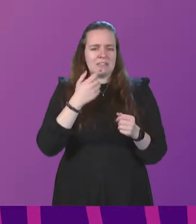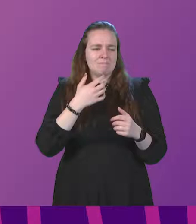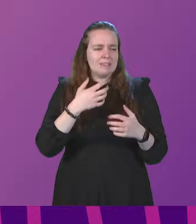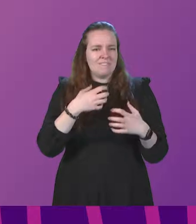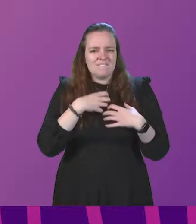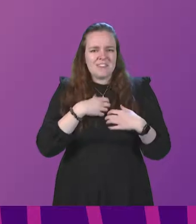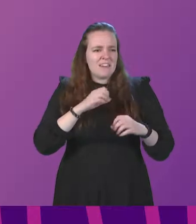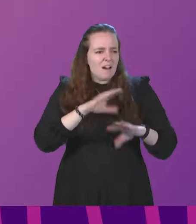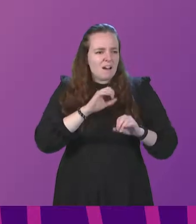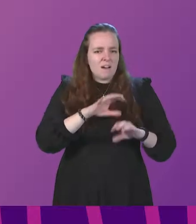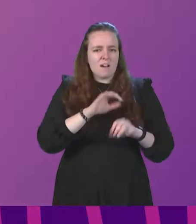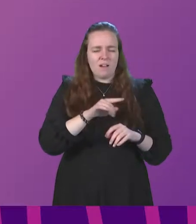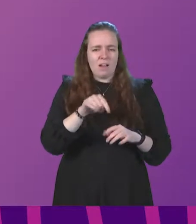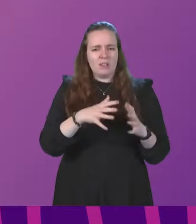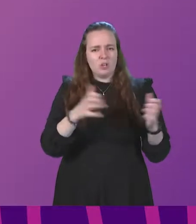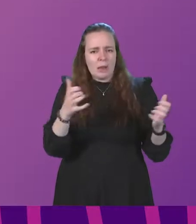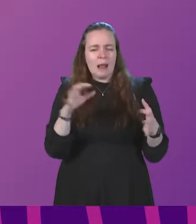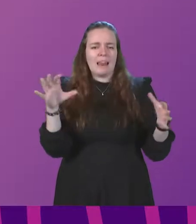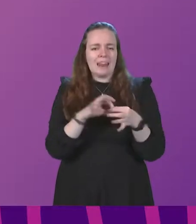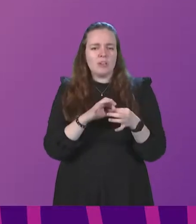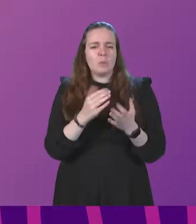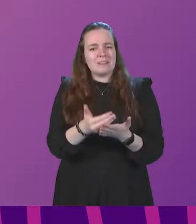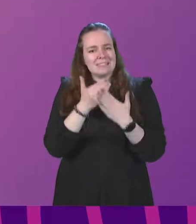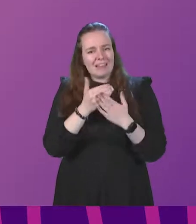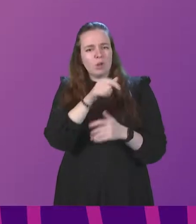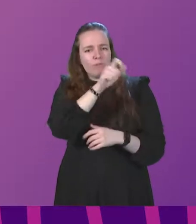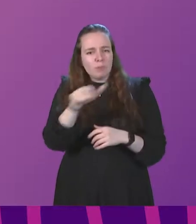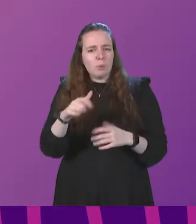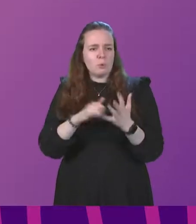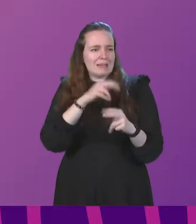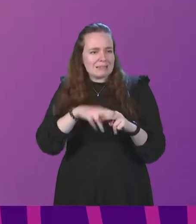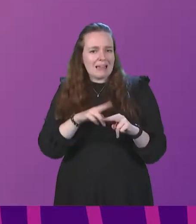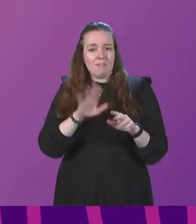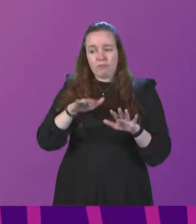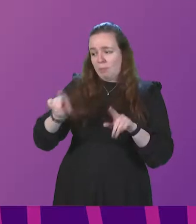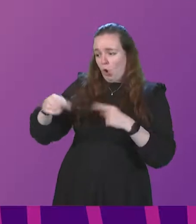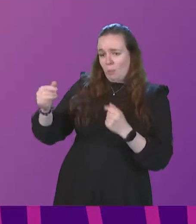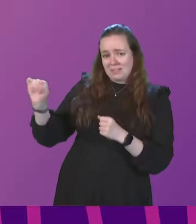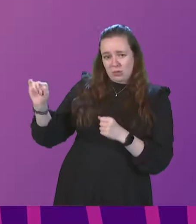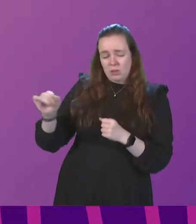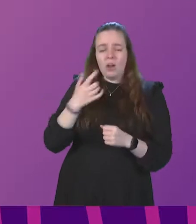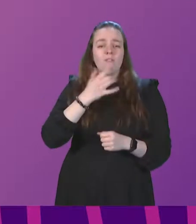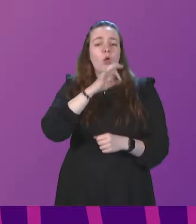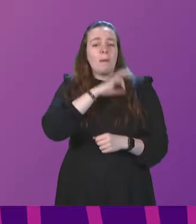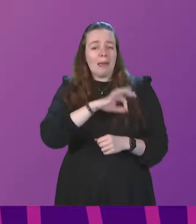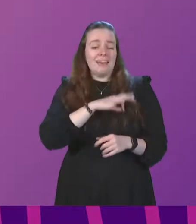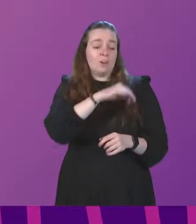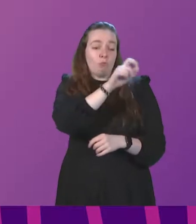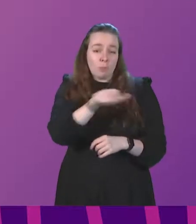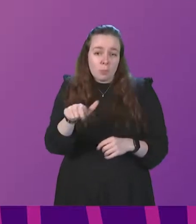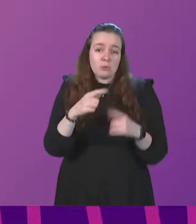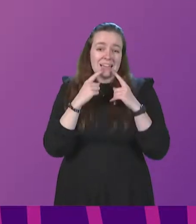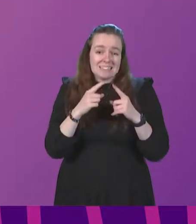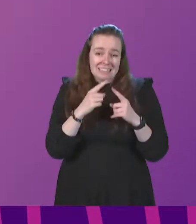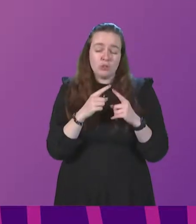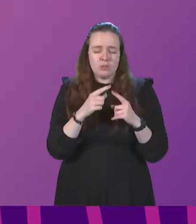this chamber in relation to the safety of the pupils and staff in our schools by opposition colleagues. For the benefit of pupils and teachers alike, can the Cabinet